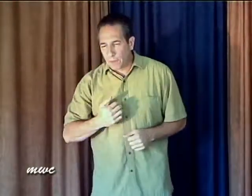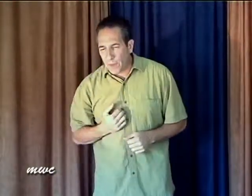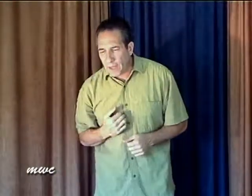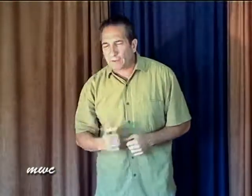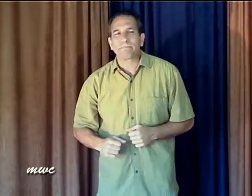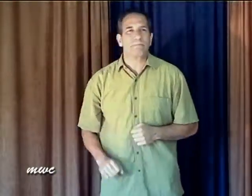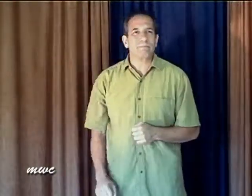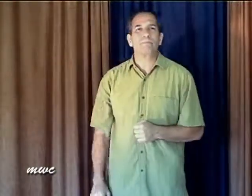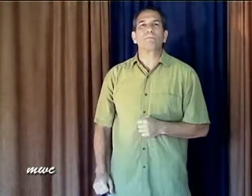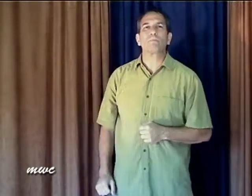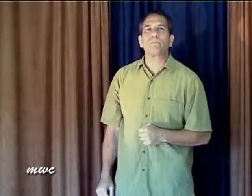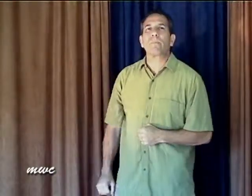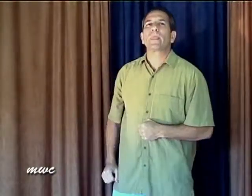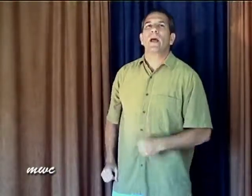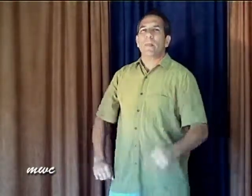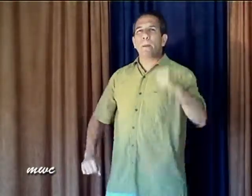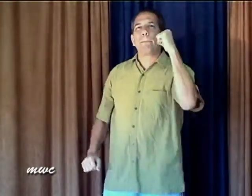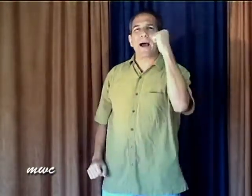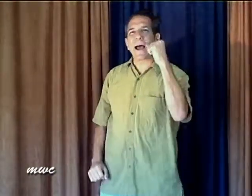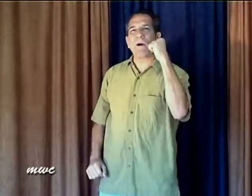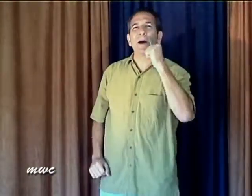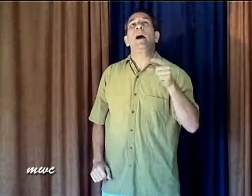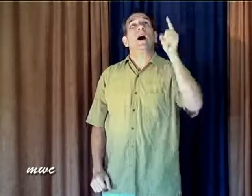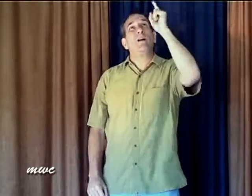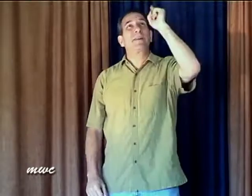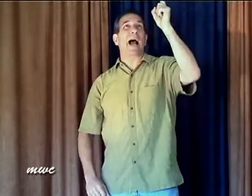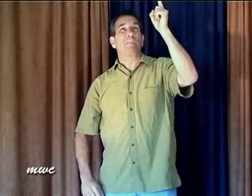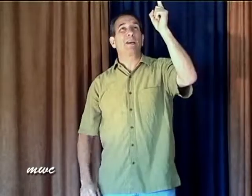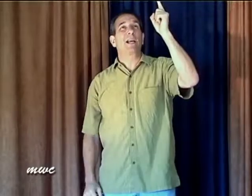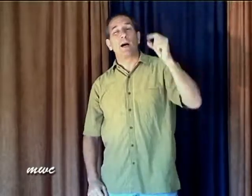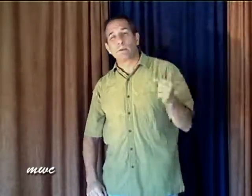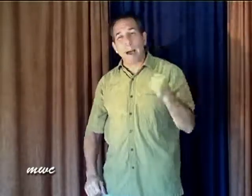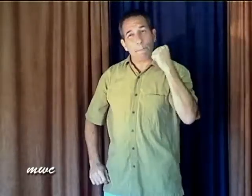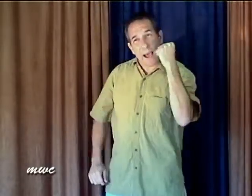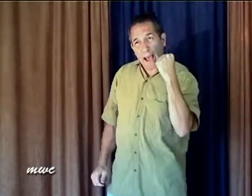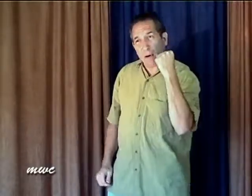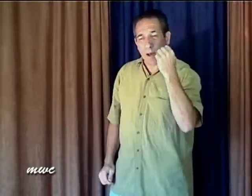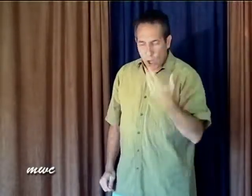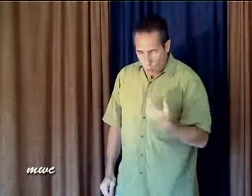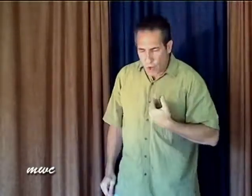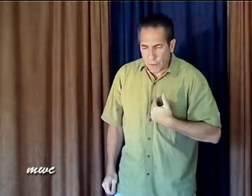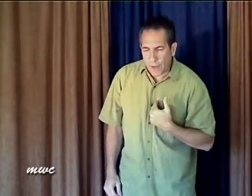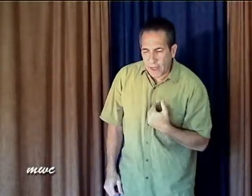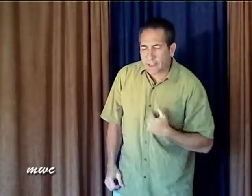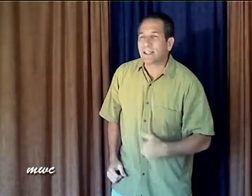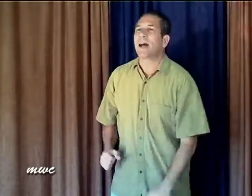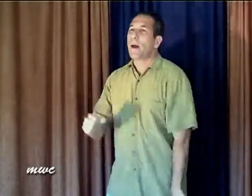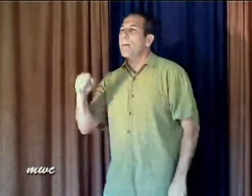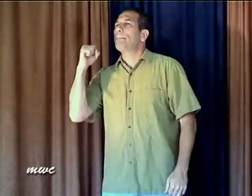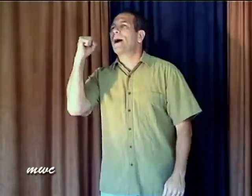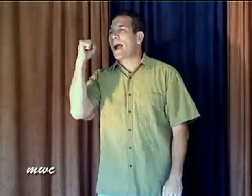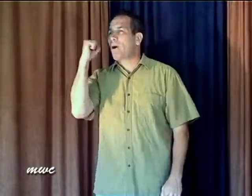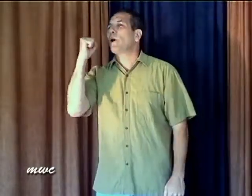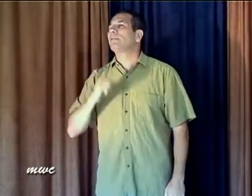within The power of God Becomes my power within Power